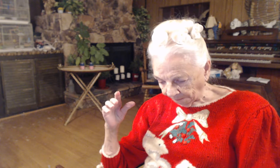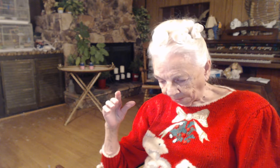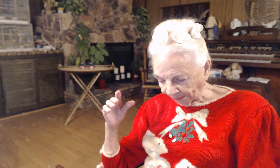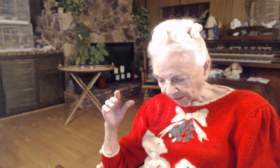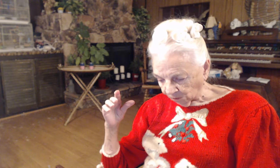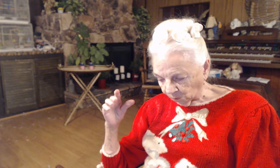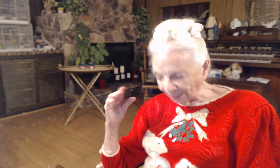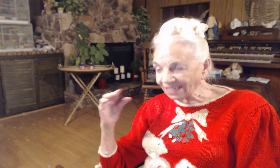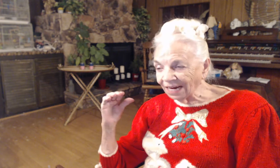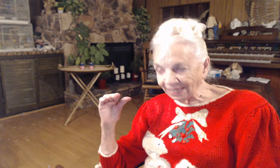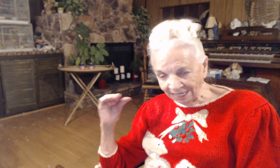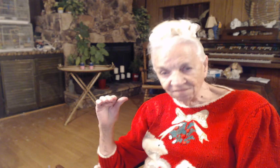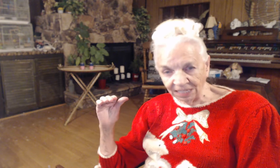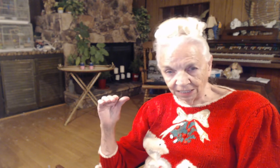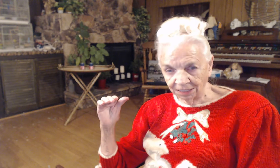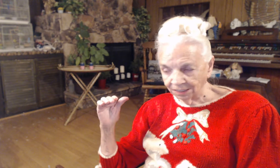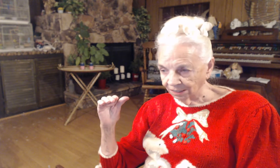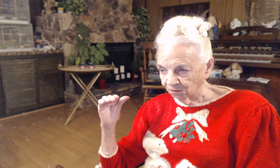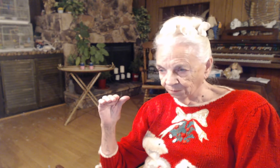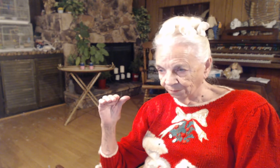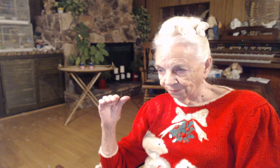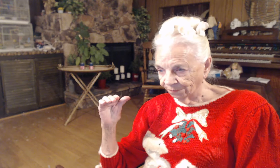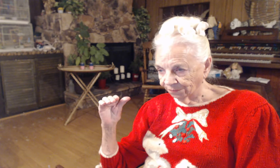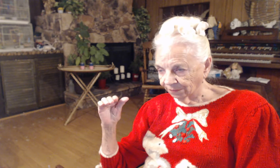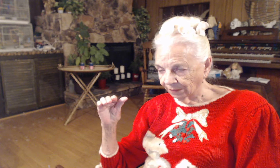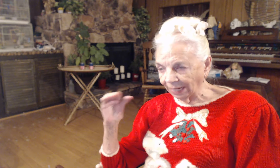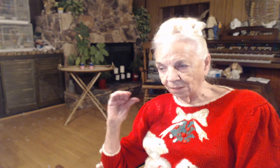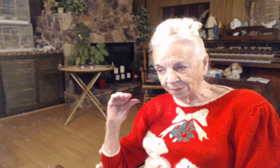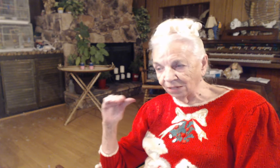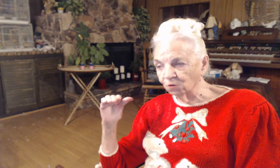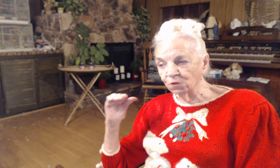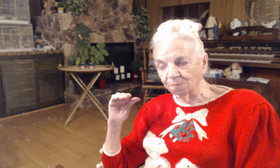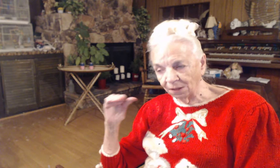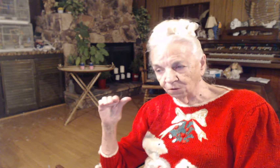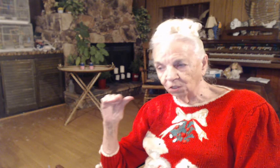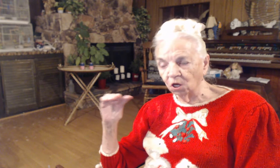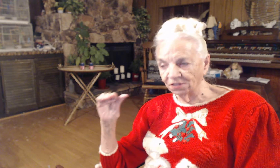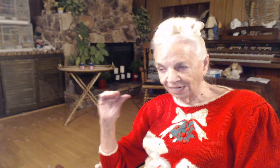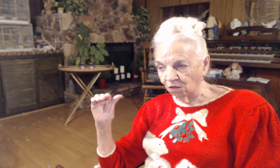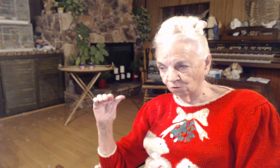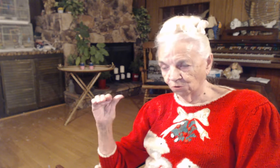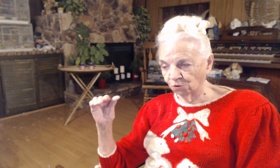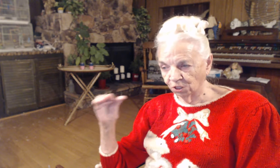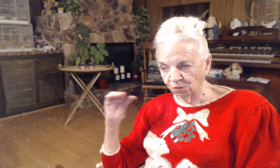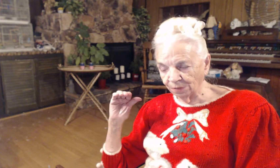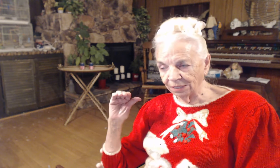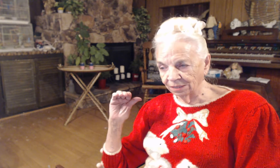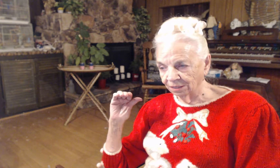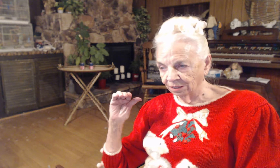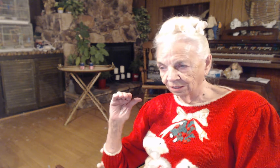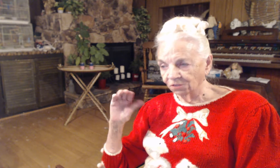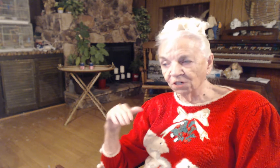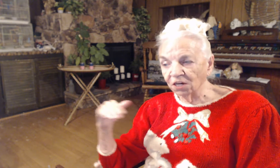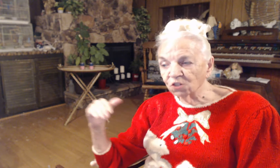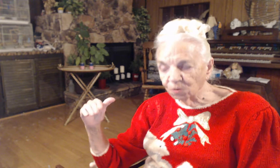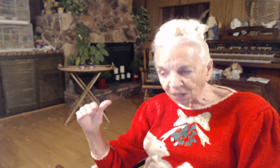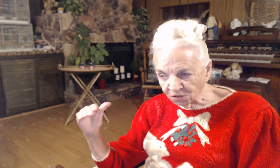when it got evening at Peter's mother-in-law's house, she's been touched by Jesus.